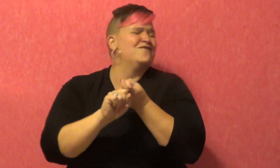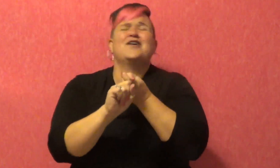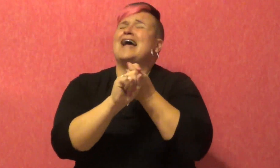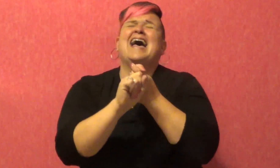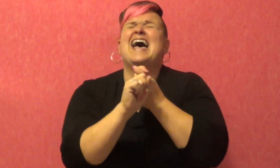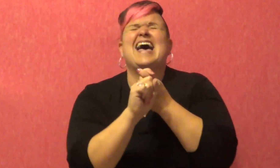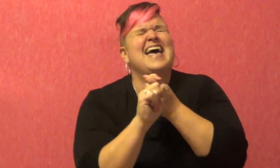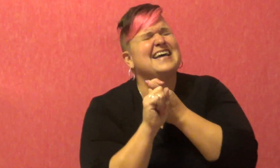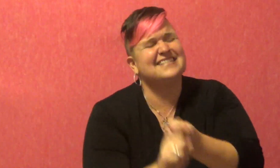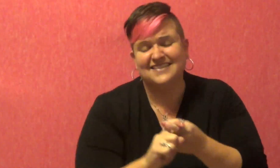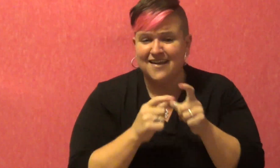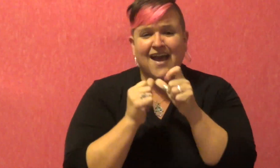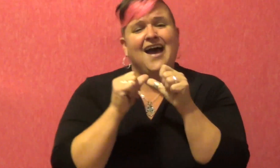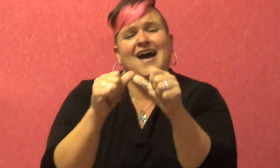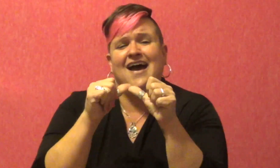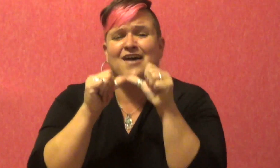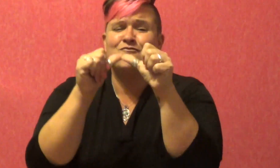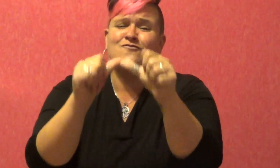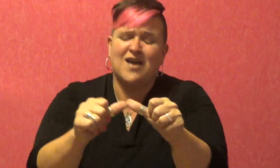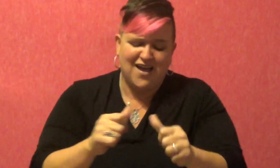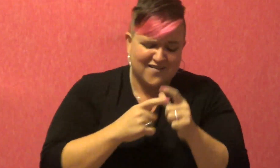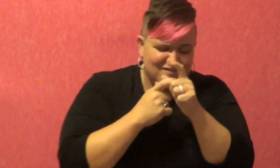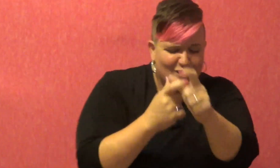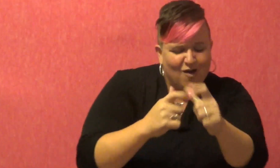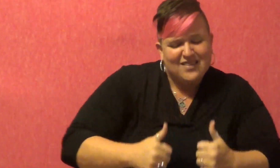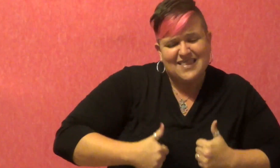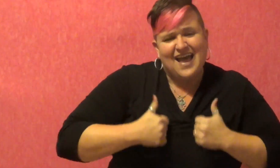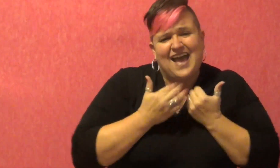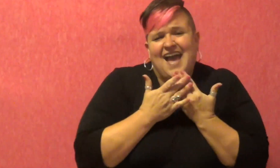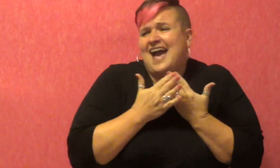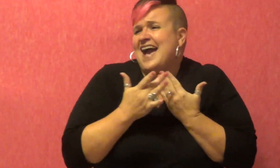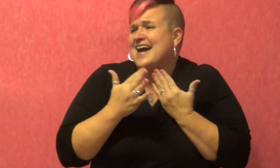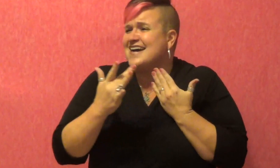my friend I run for love,